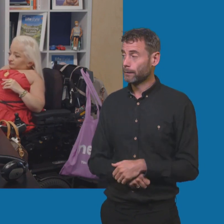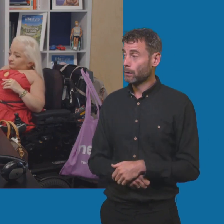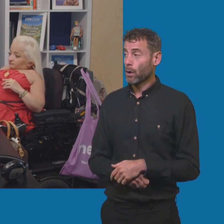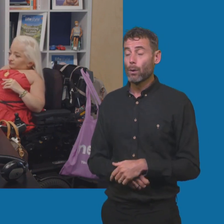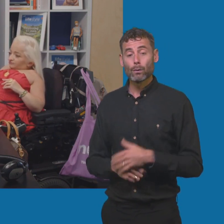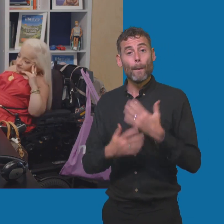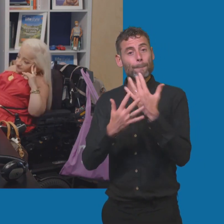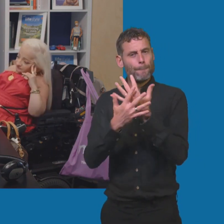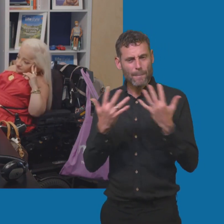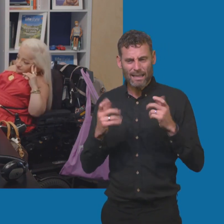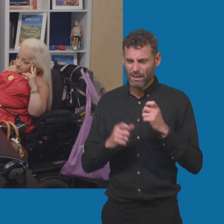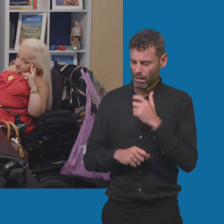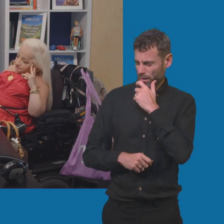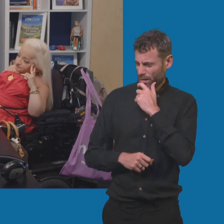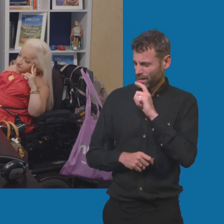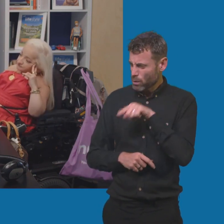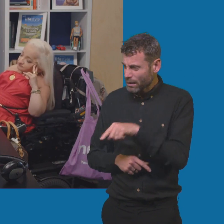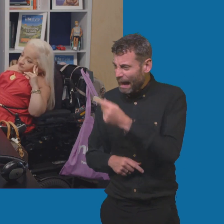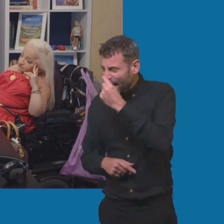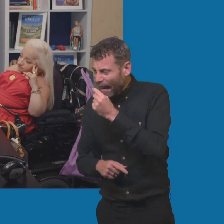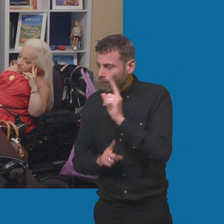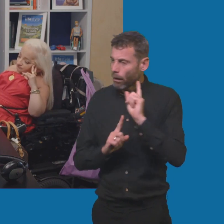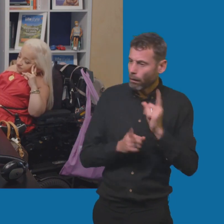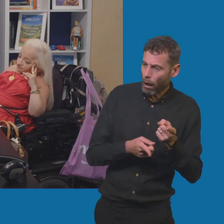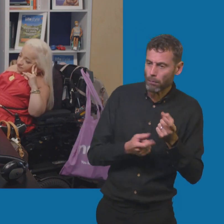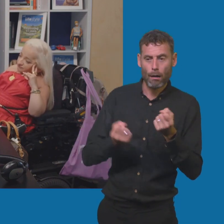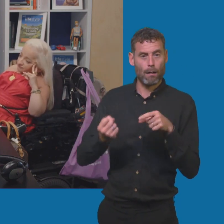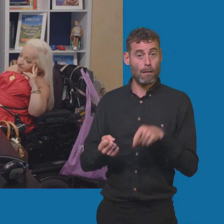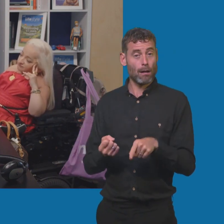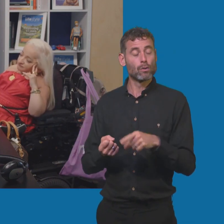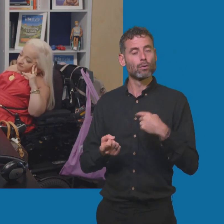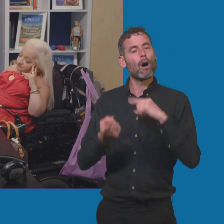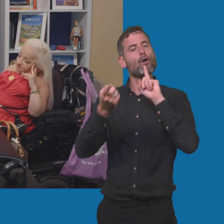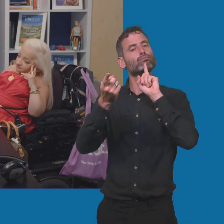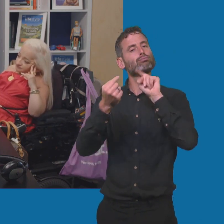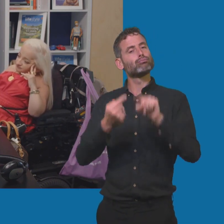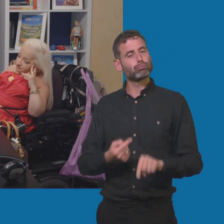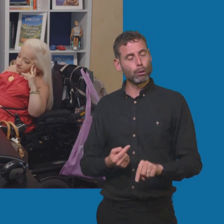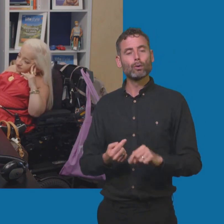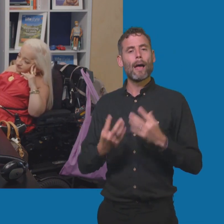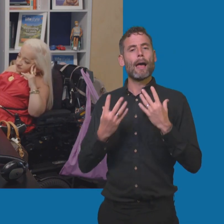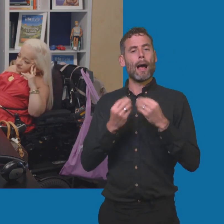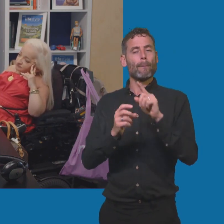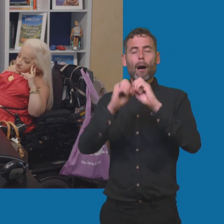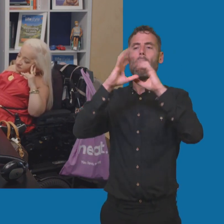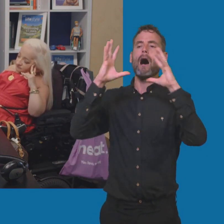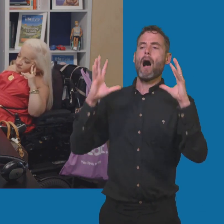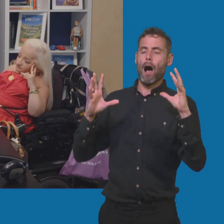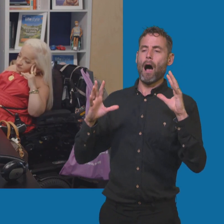of electric cars. So we're just going to cover some of the sort of basics today and some of the common questions I get that will hopefully at least make people feel like they can make an informed